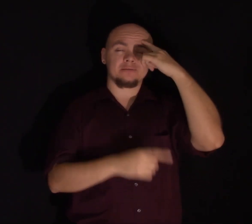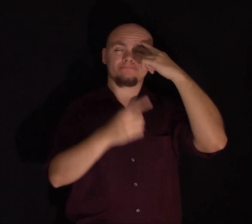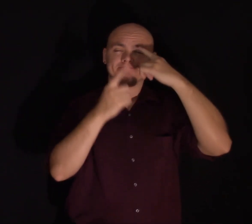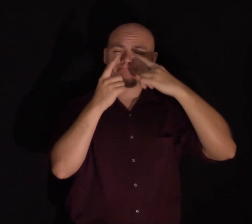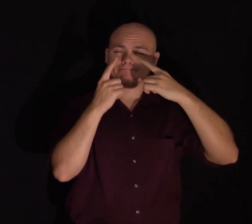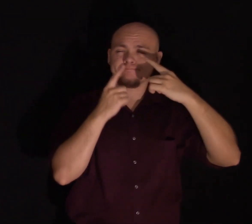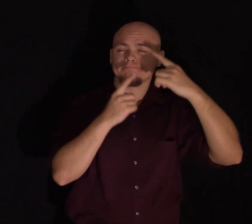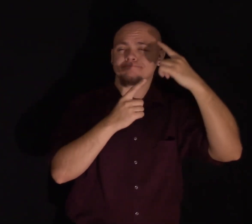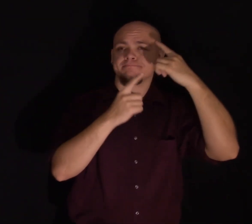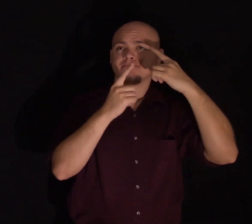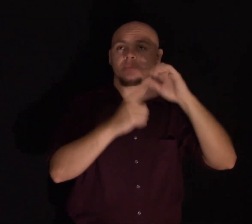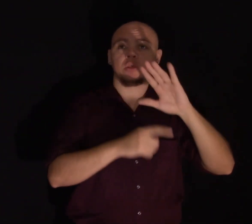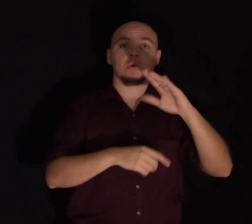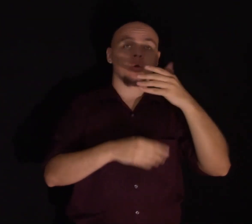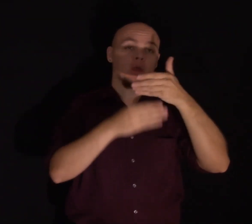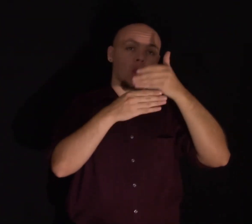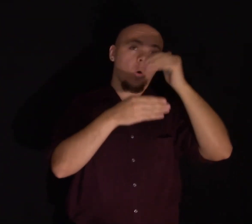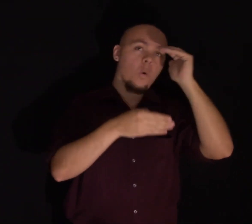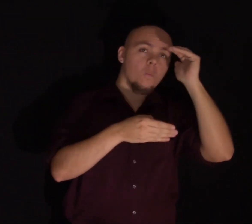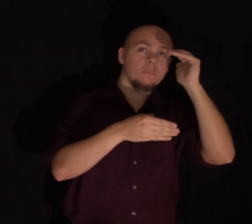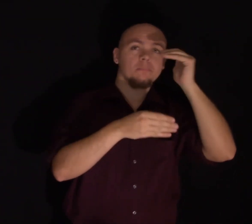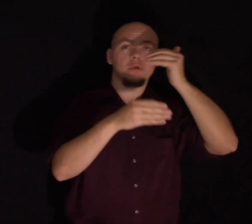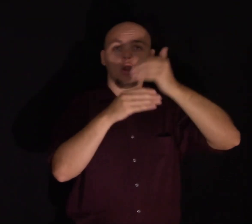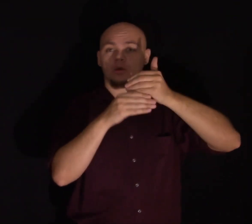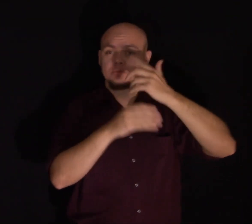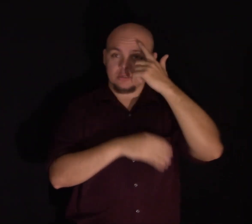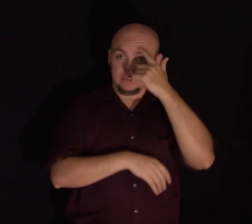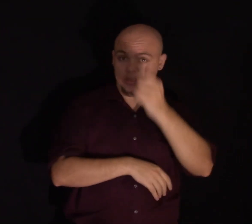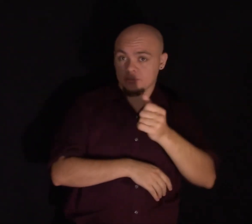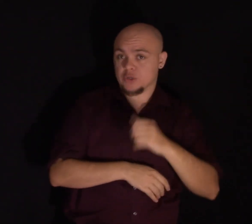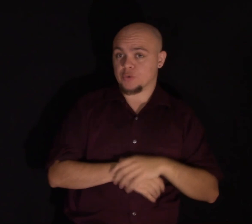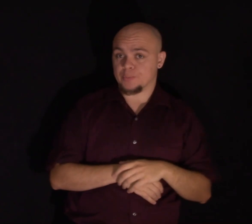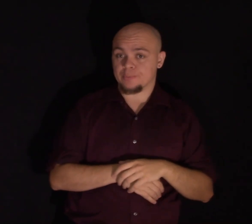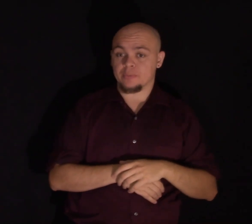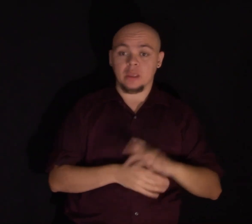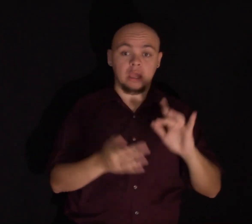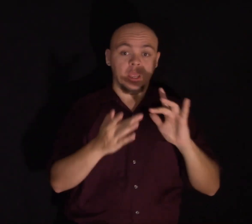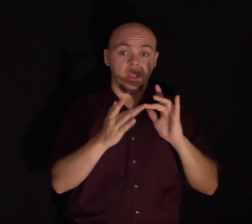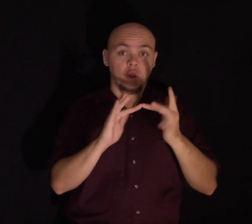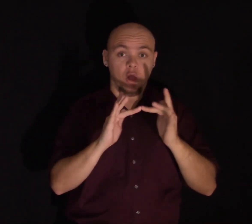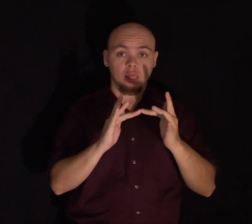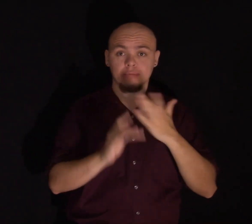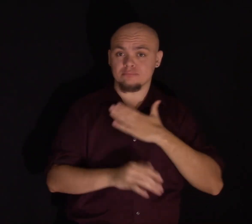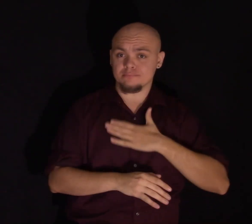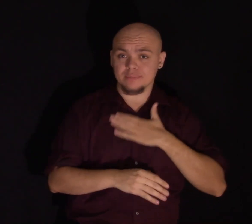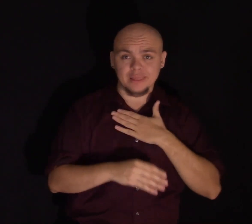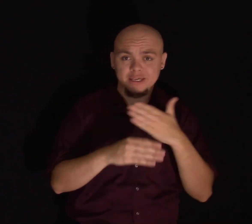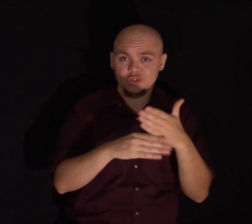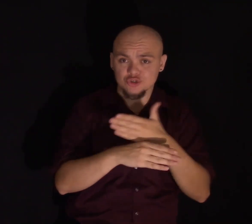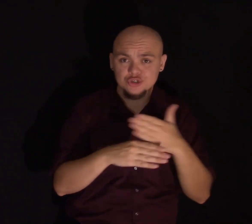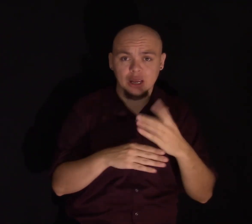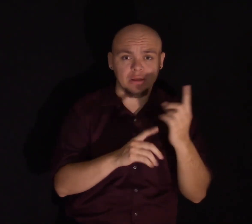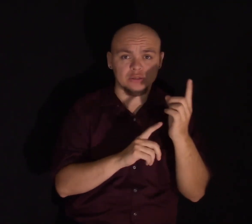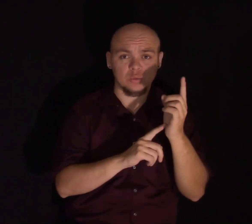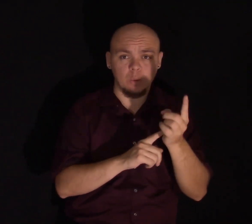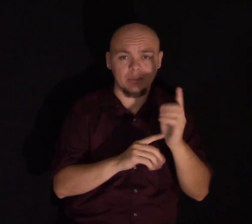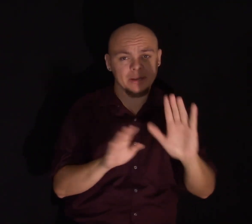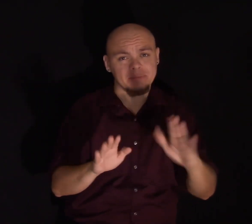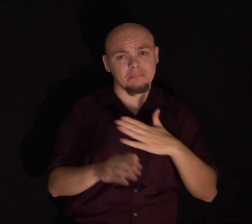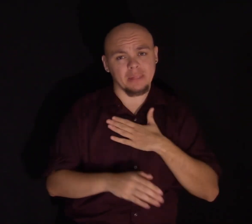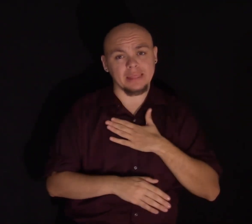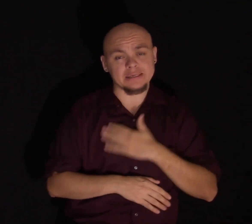You can leave your eyes open or closed. And for those who are viewing this online, please share this one minute with us.